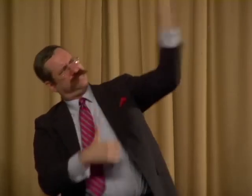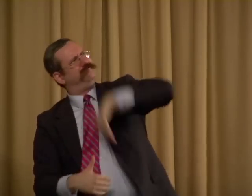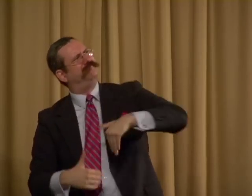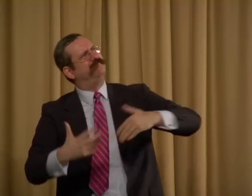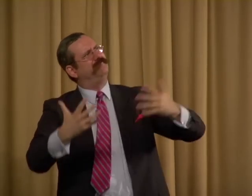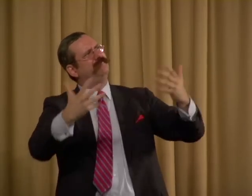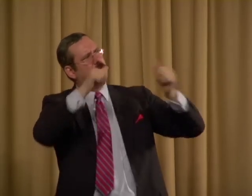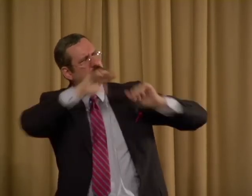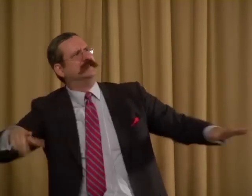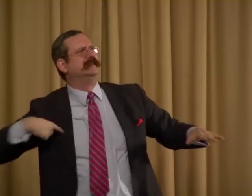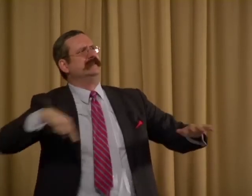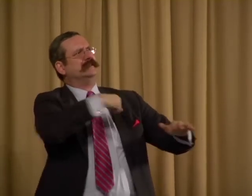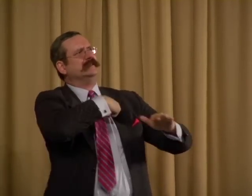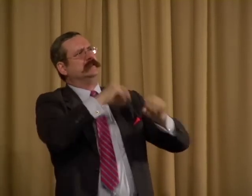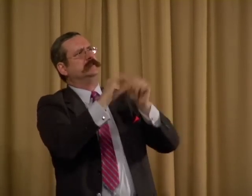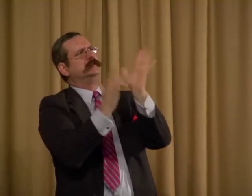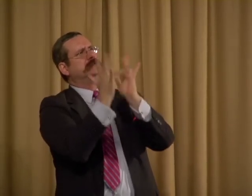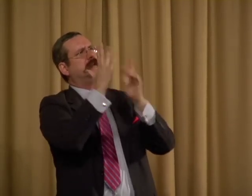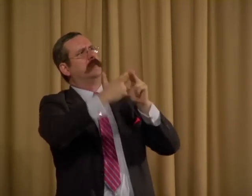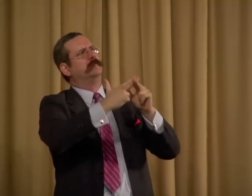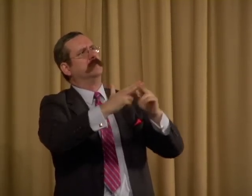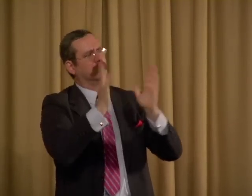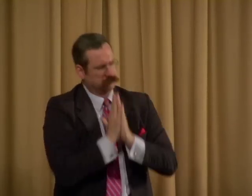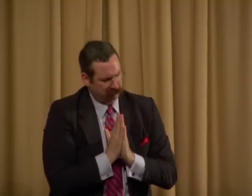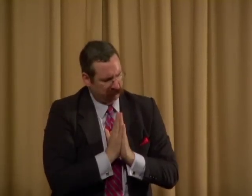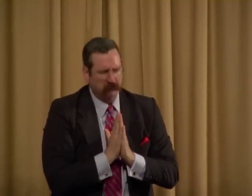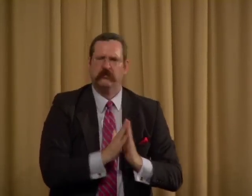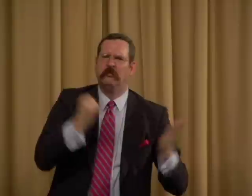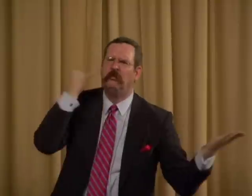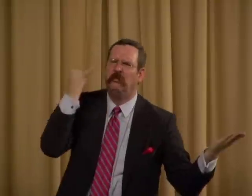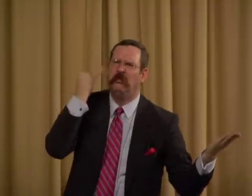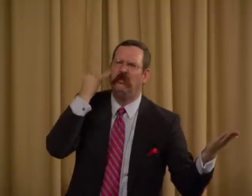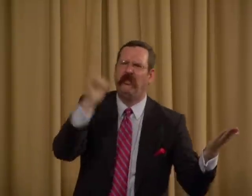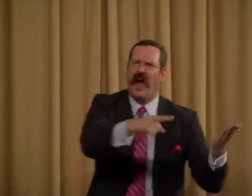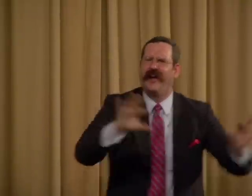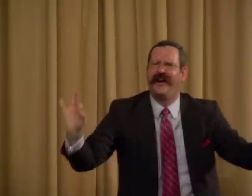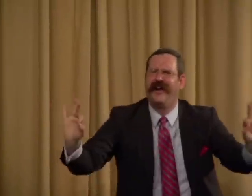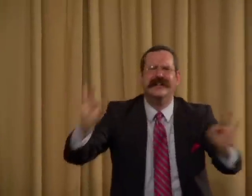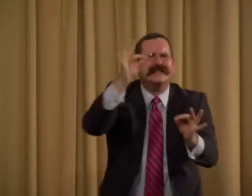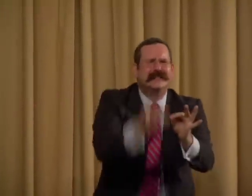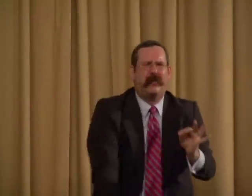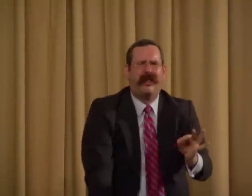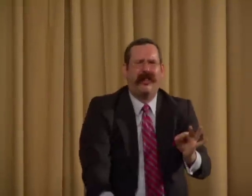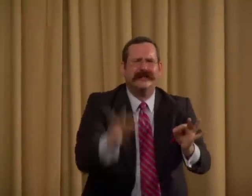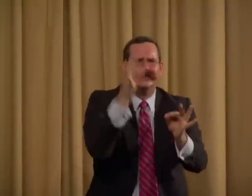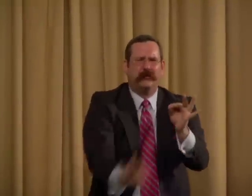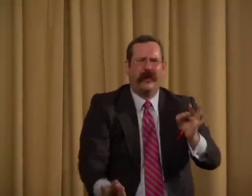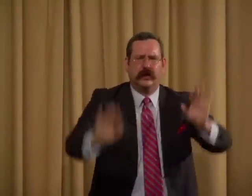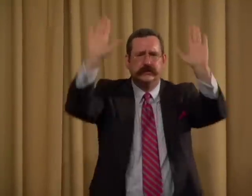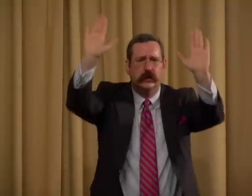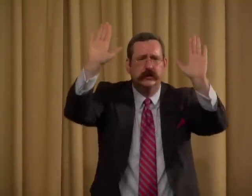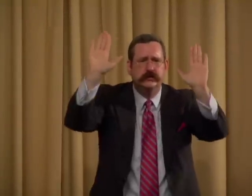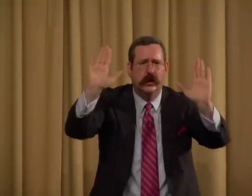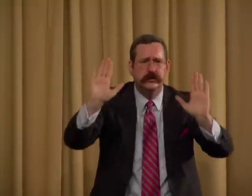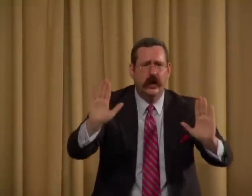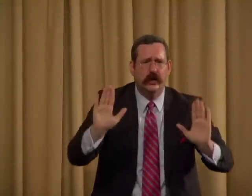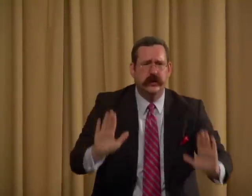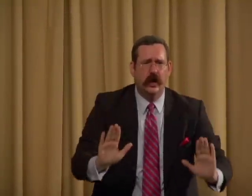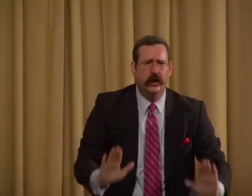through ASL, bless us in Jesus' name. Amen. Something as simple as that,